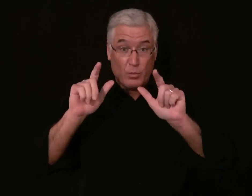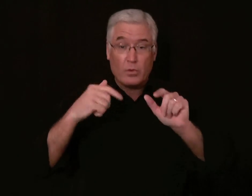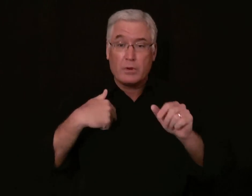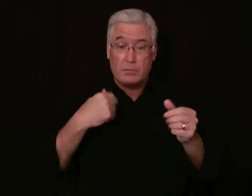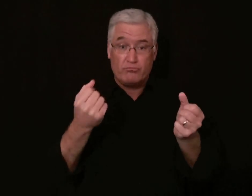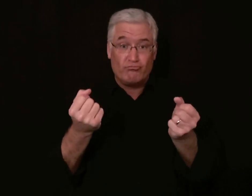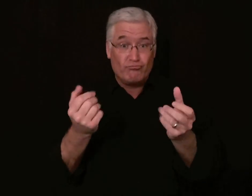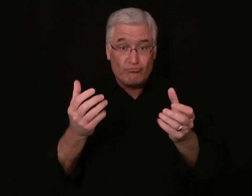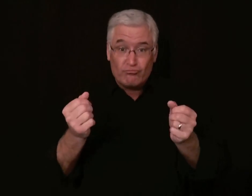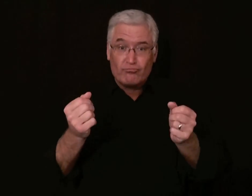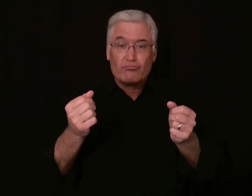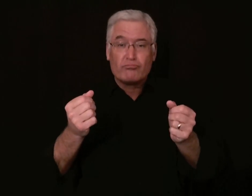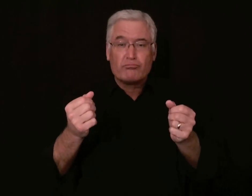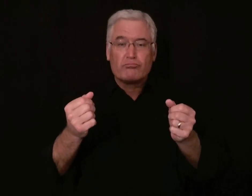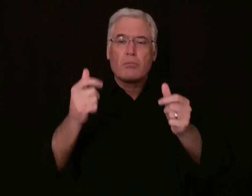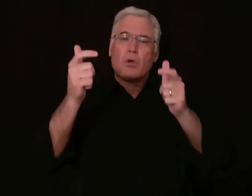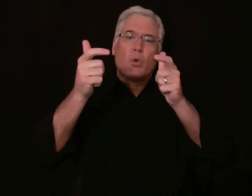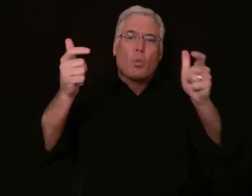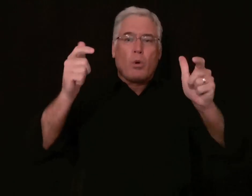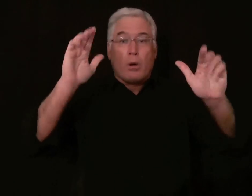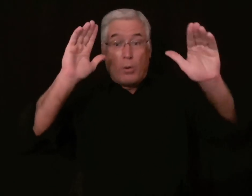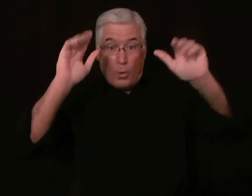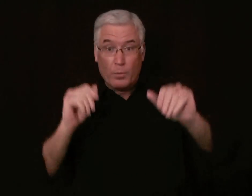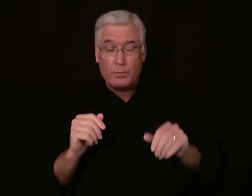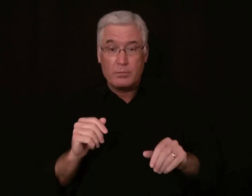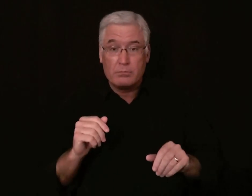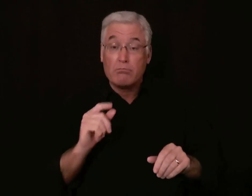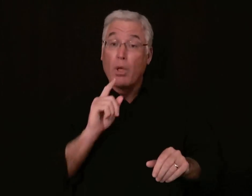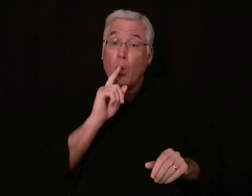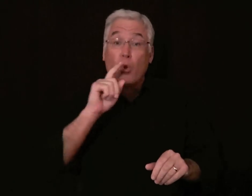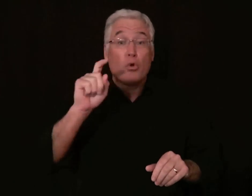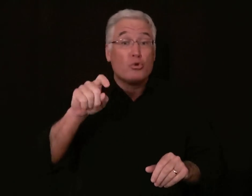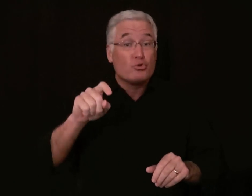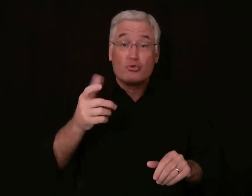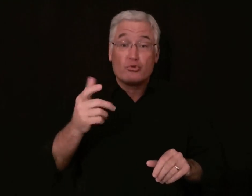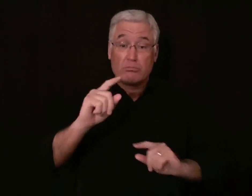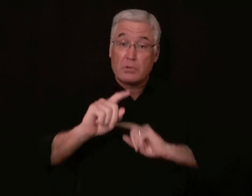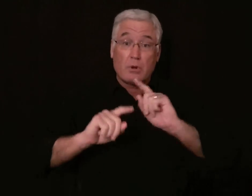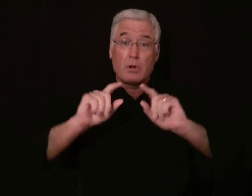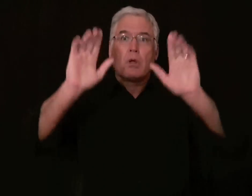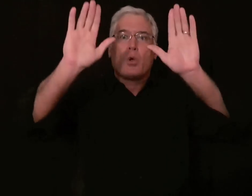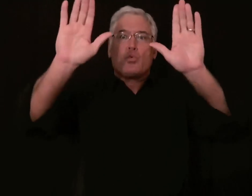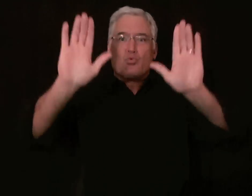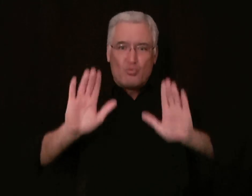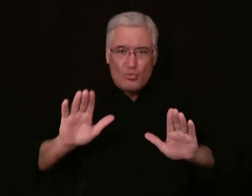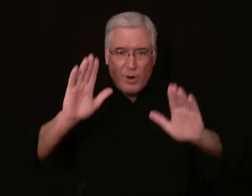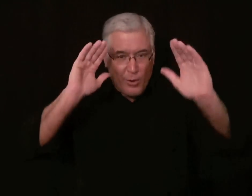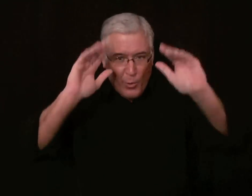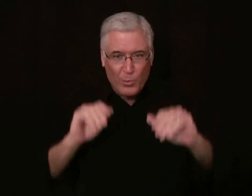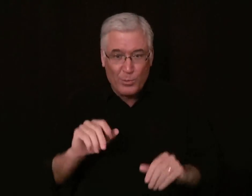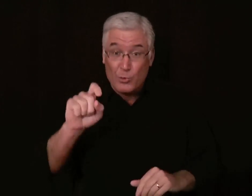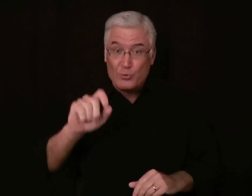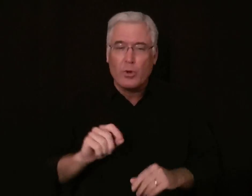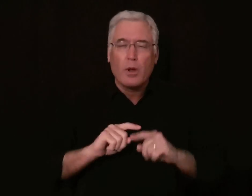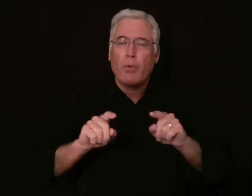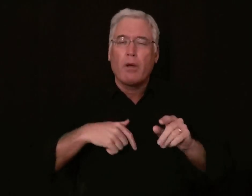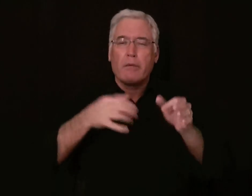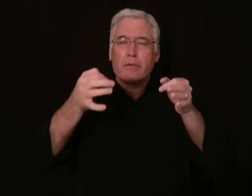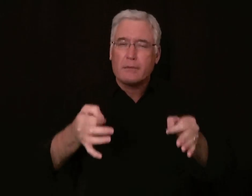You know, was talking about this great hope that we have. And, you know, it is a great hope. It is a